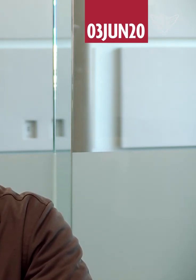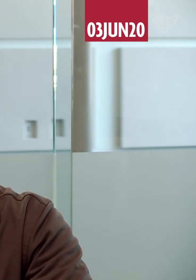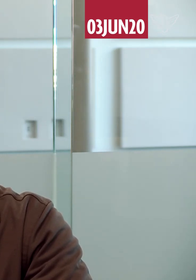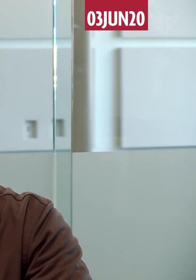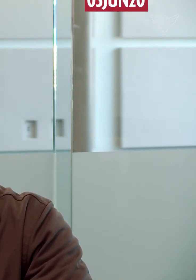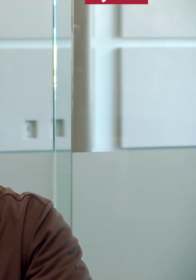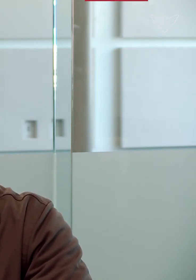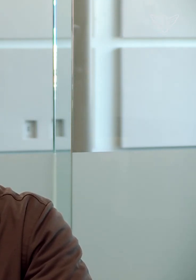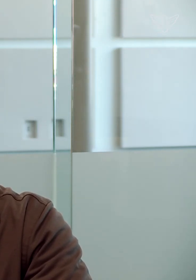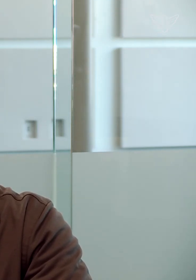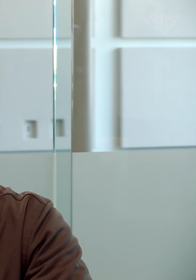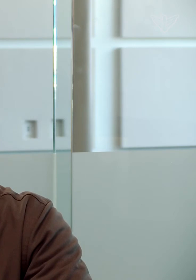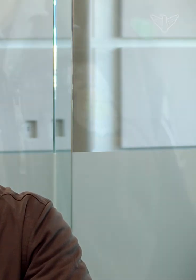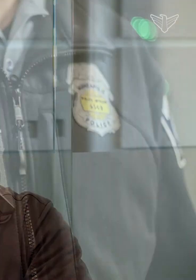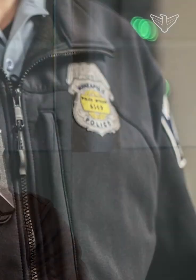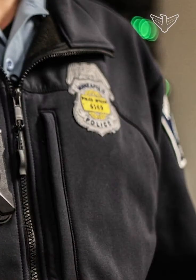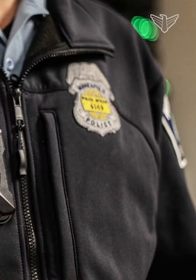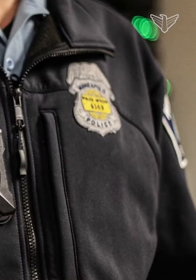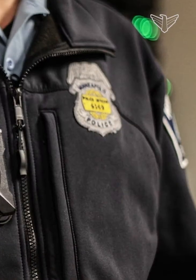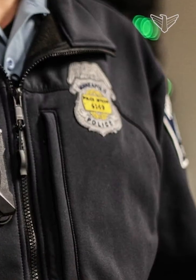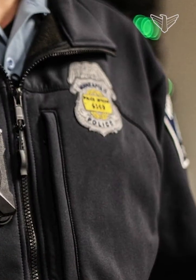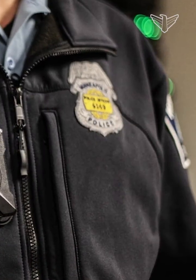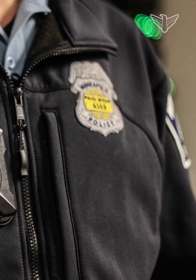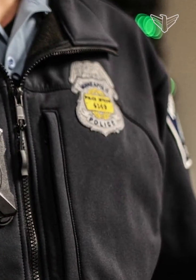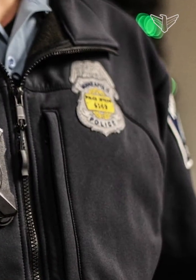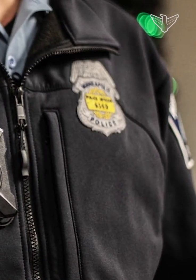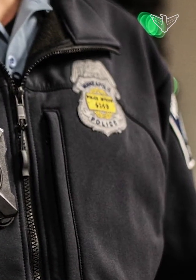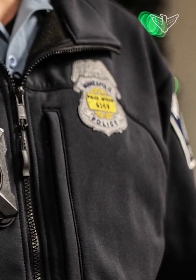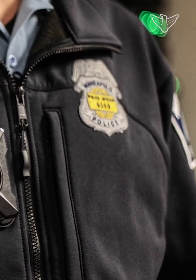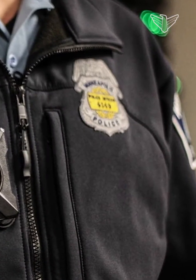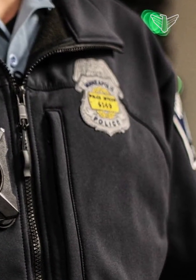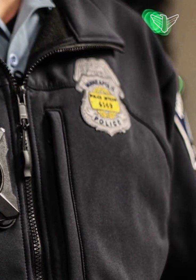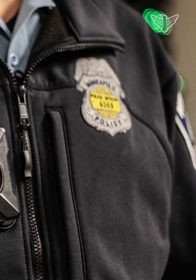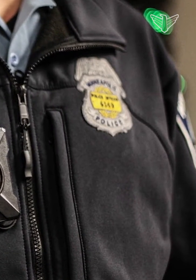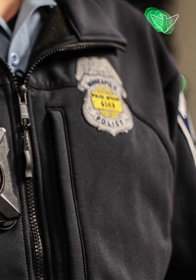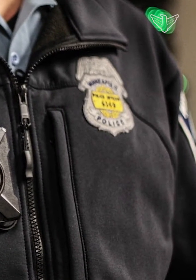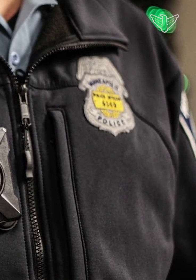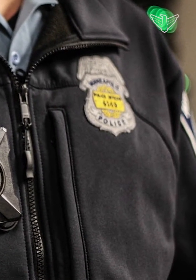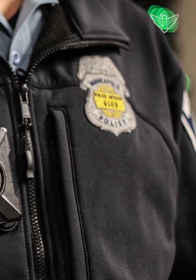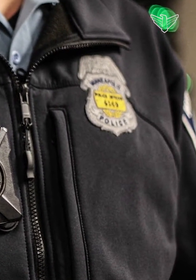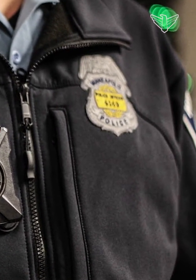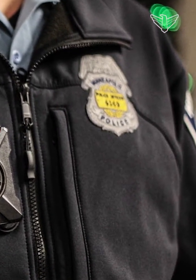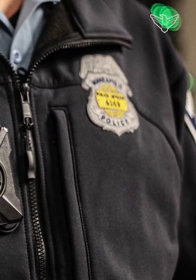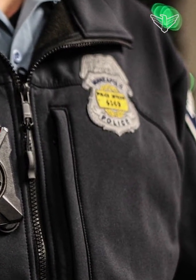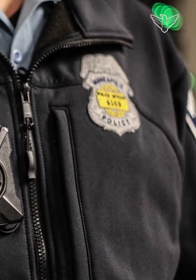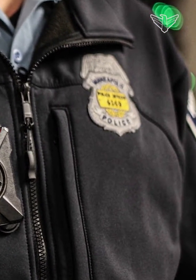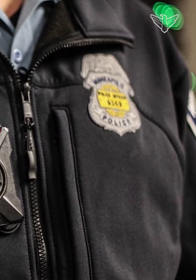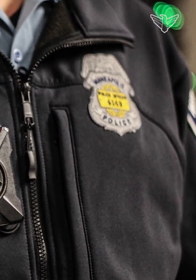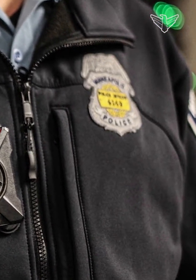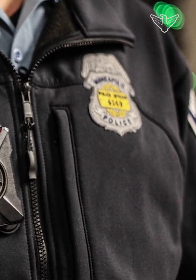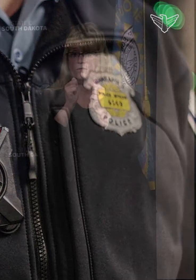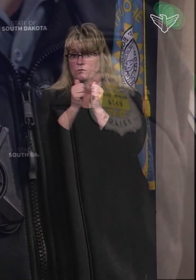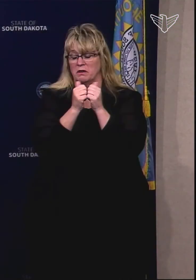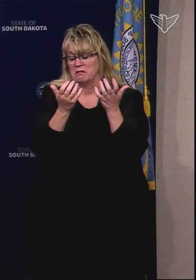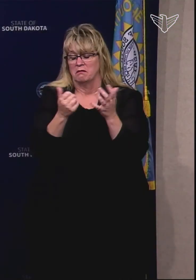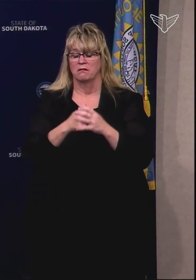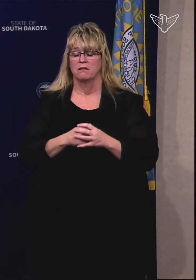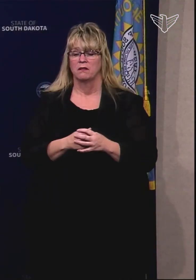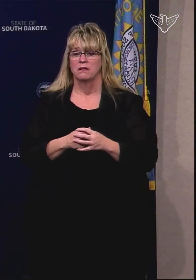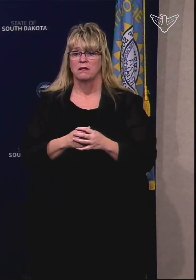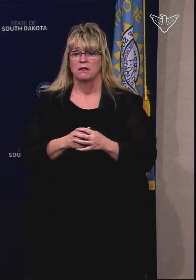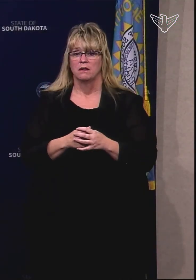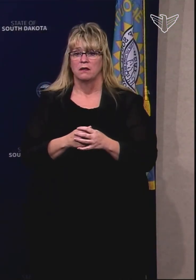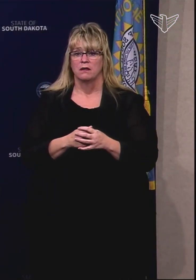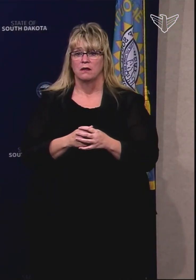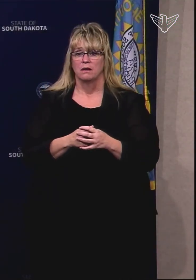reporter asked Noem if she supports making body camera footage a public record in South Dakota. Noem said that should be considered. We are